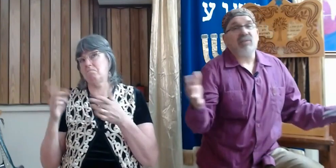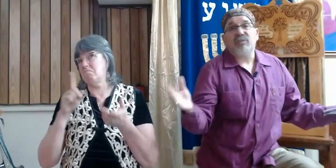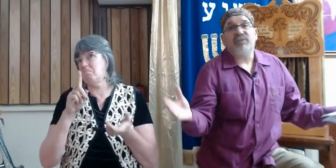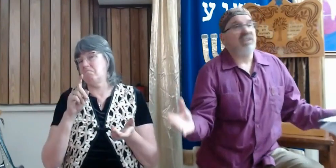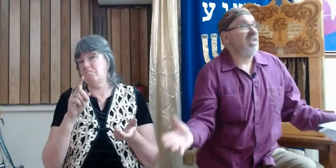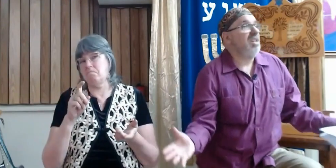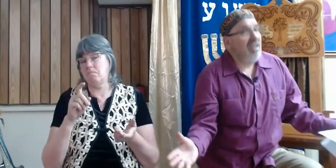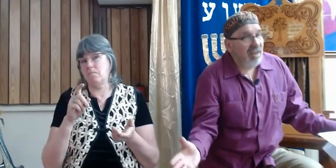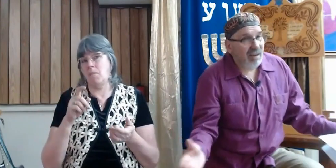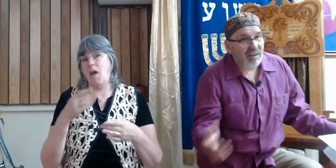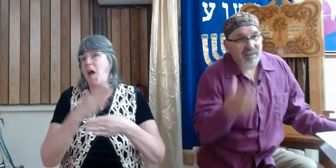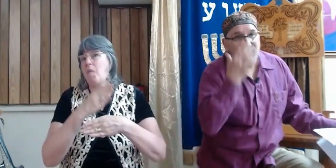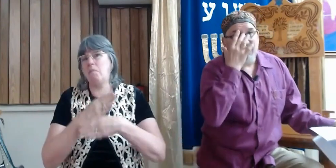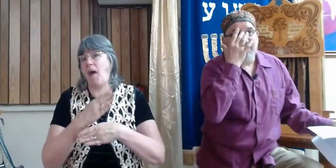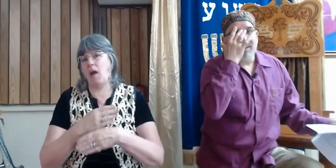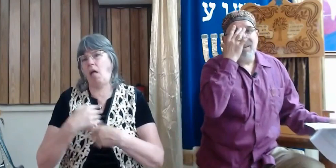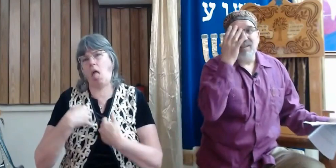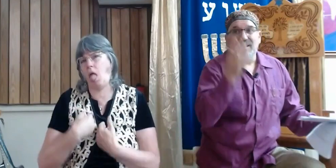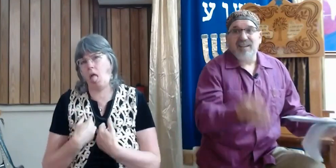battle fatigue?